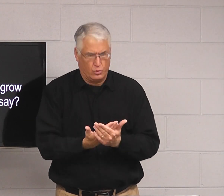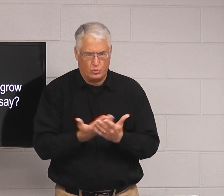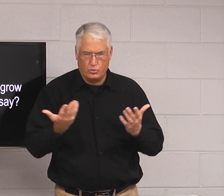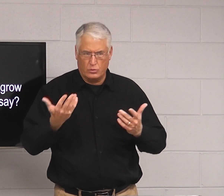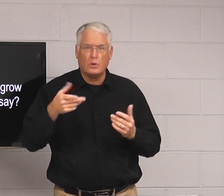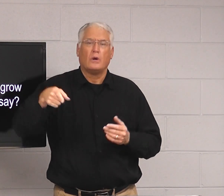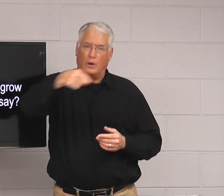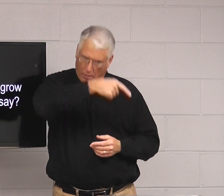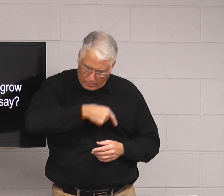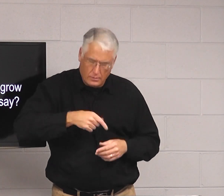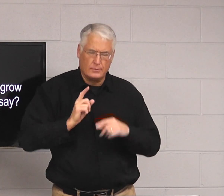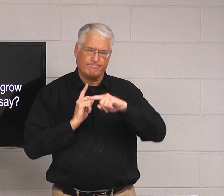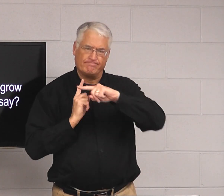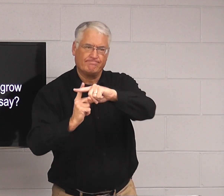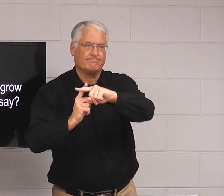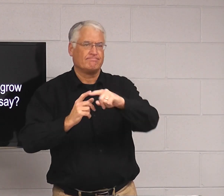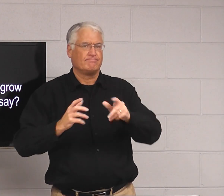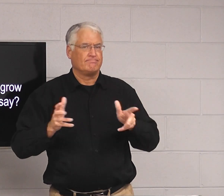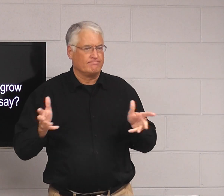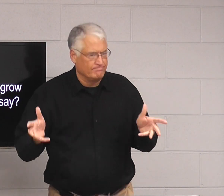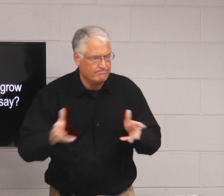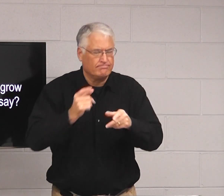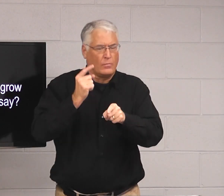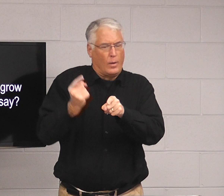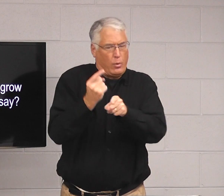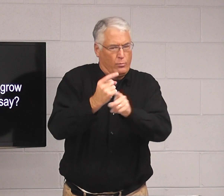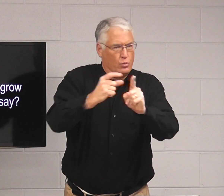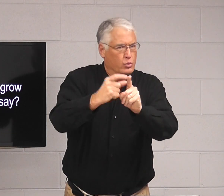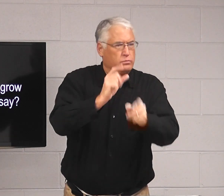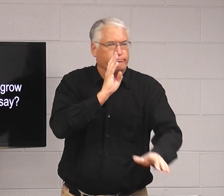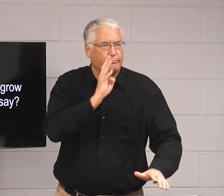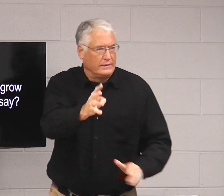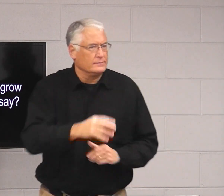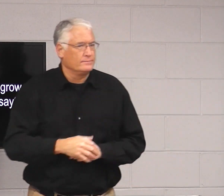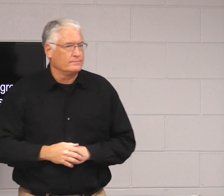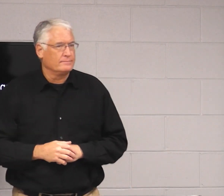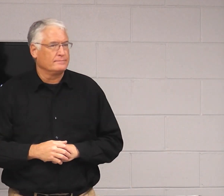you want to do something good. You want to speak positive, encouraging, appropriate words.